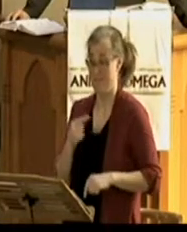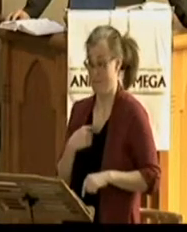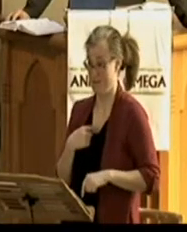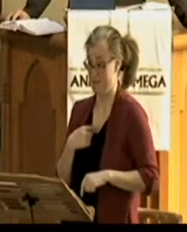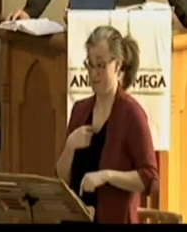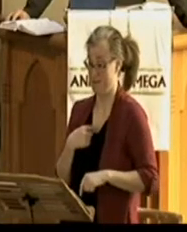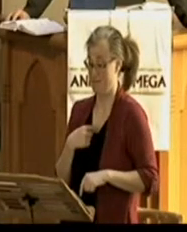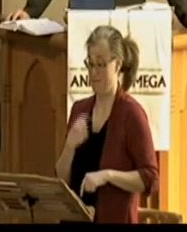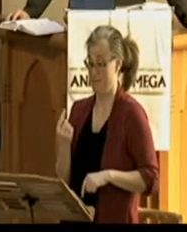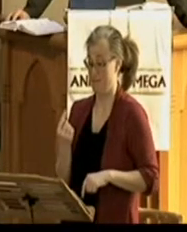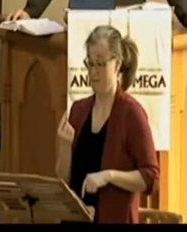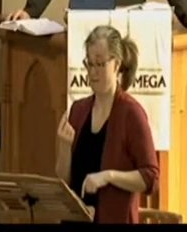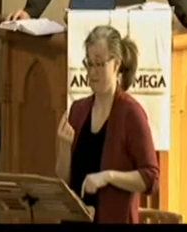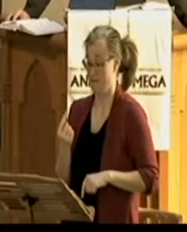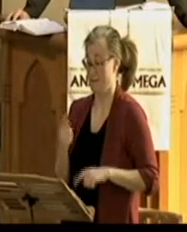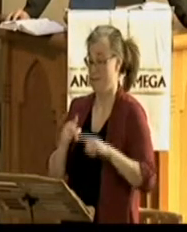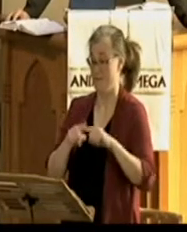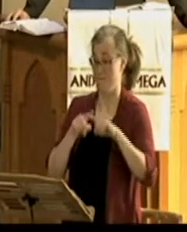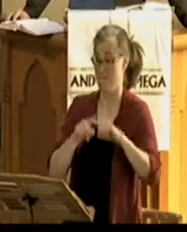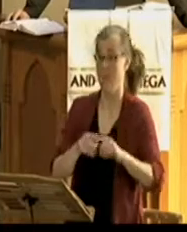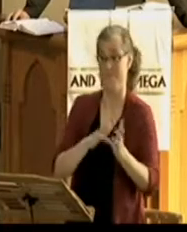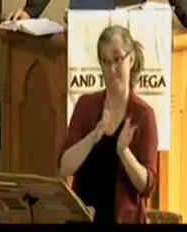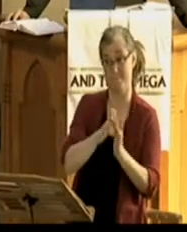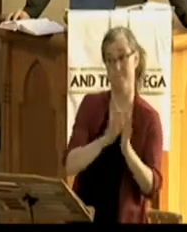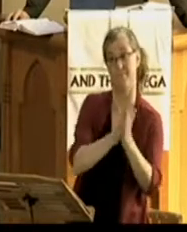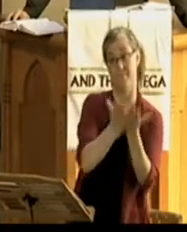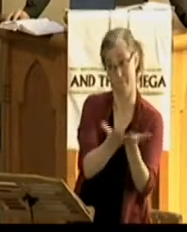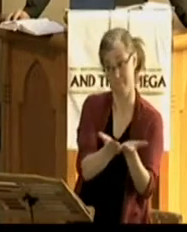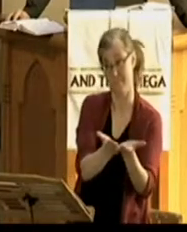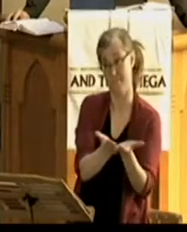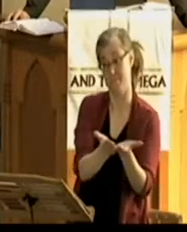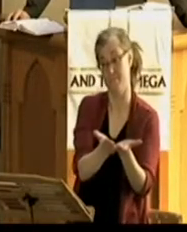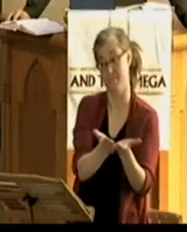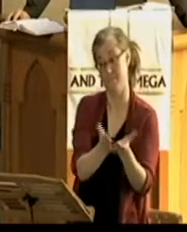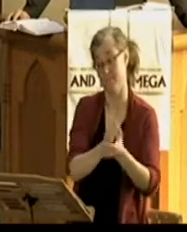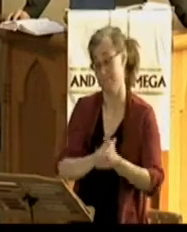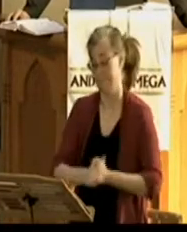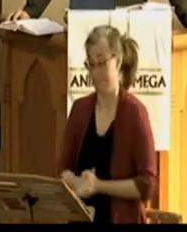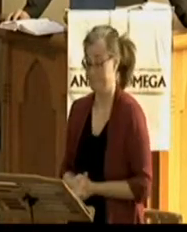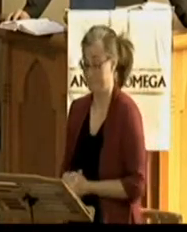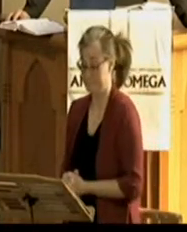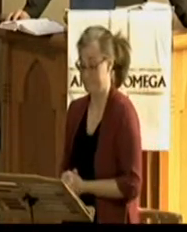Think about it. No amount of the disciples arguing with Thomas changed his mind.